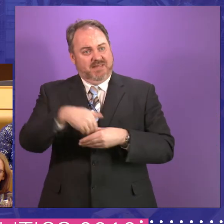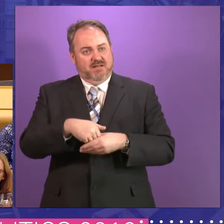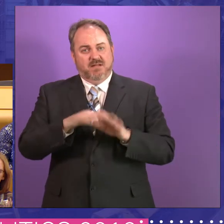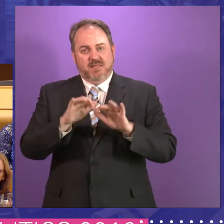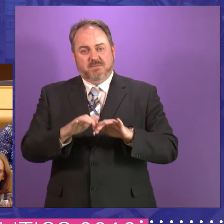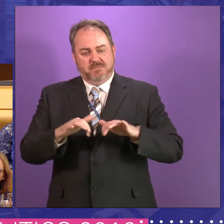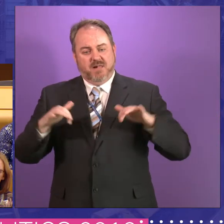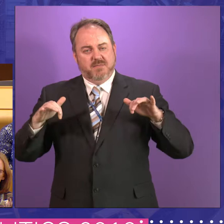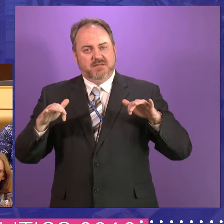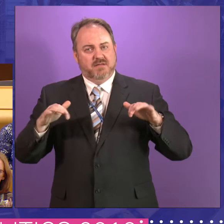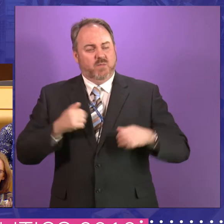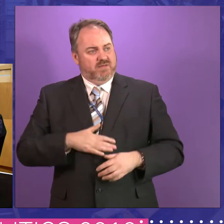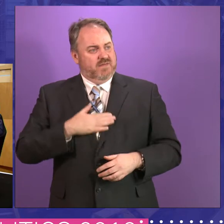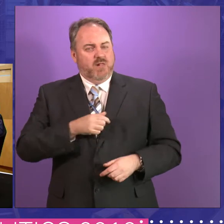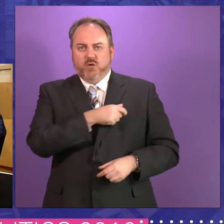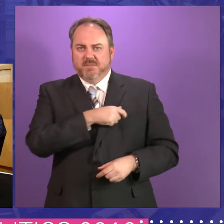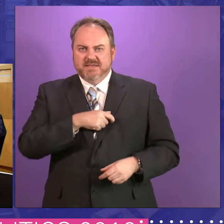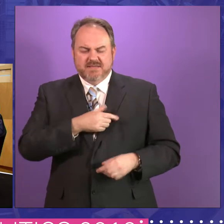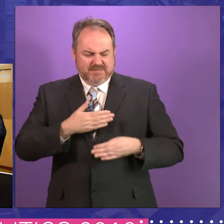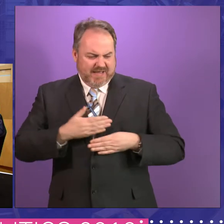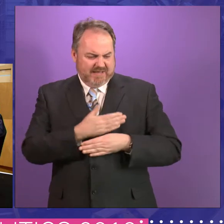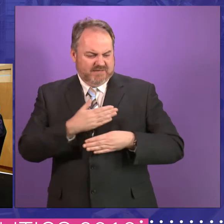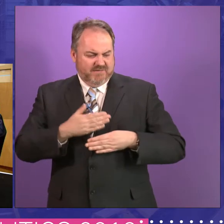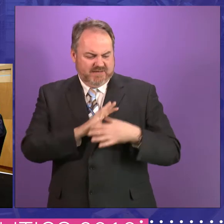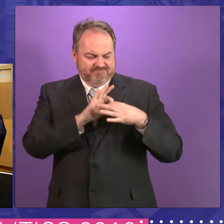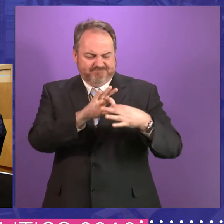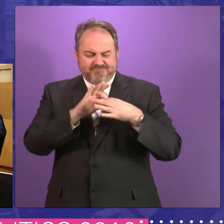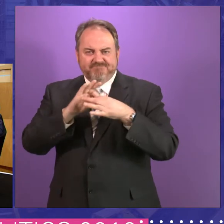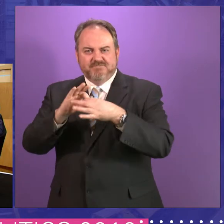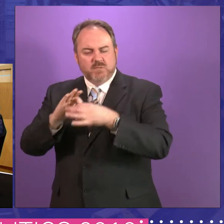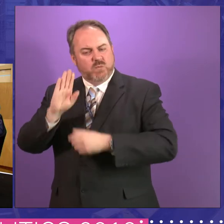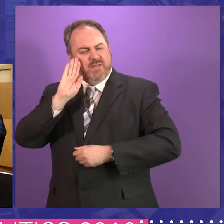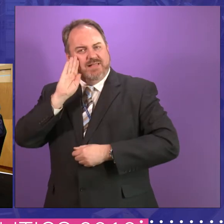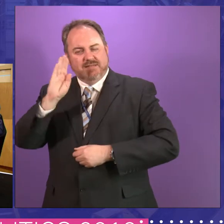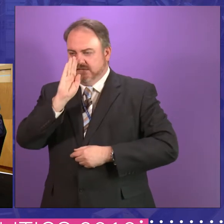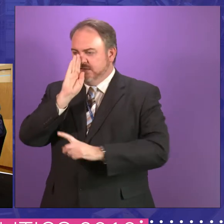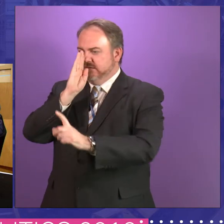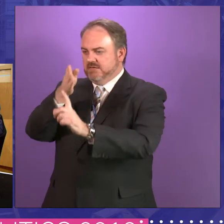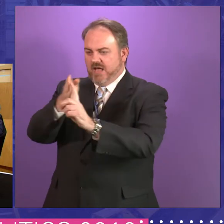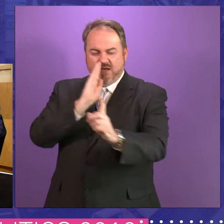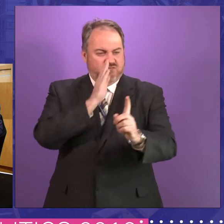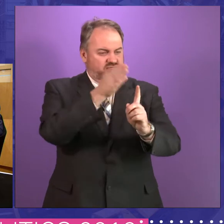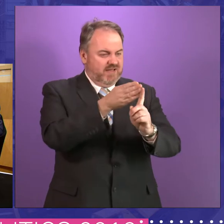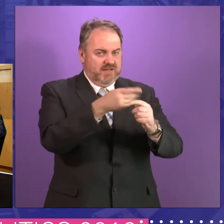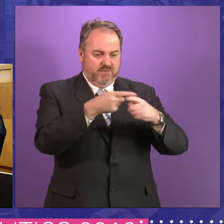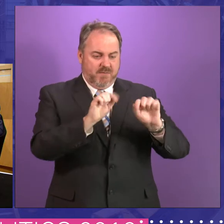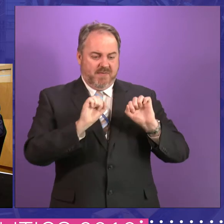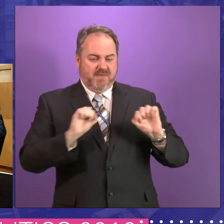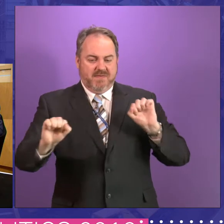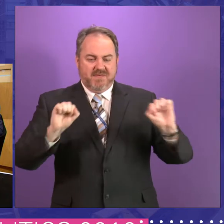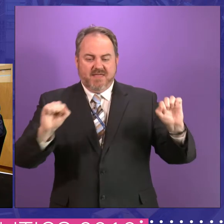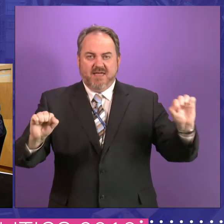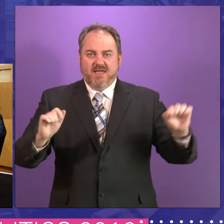the committees are still very, very actively engaged in trying to hear directly from the people whose